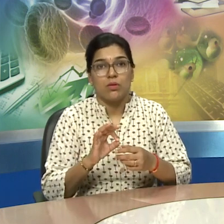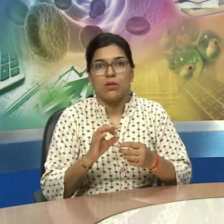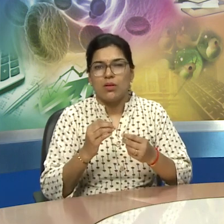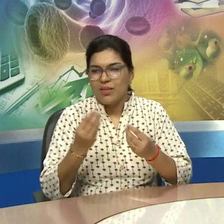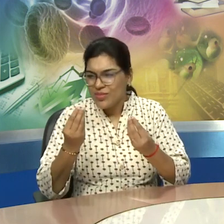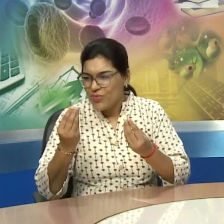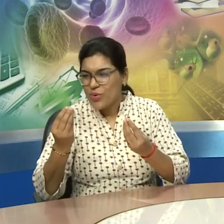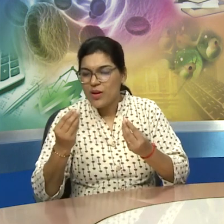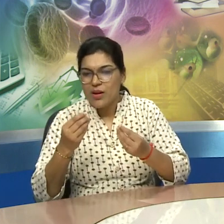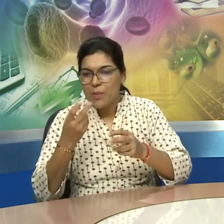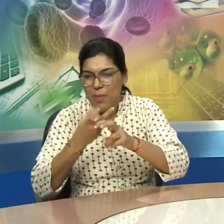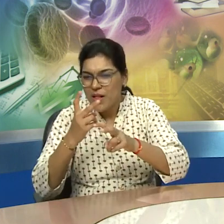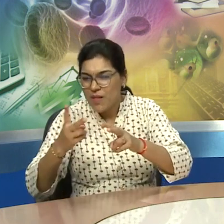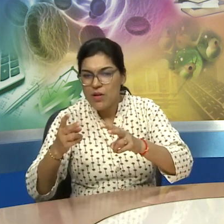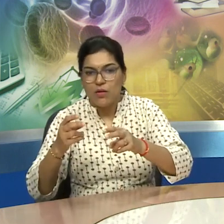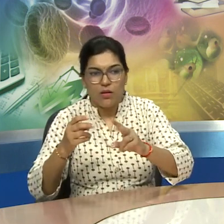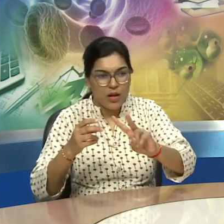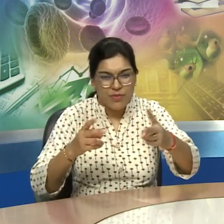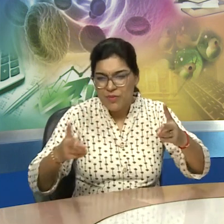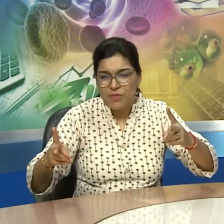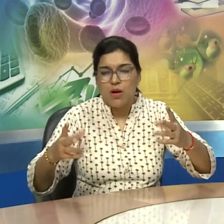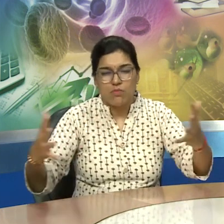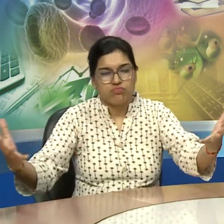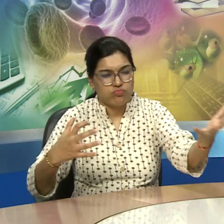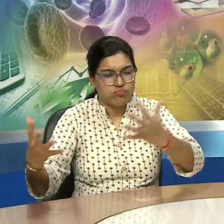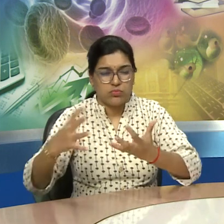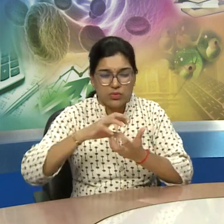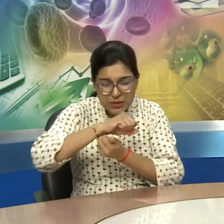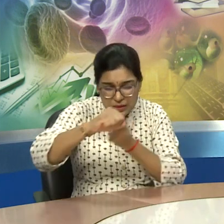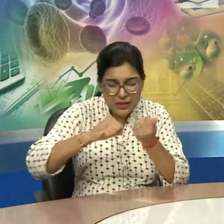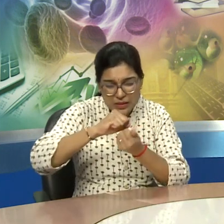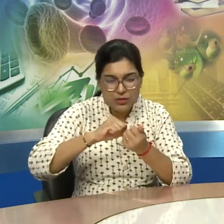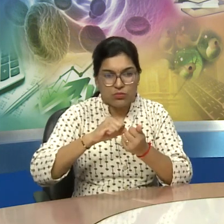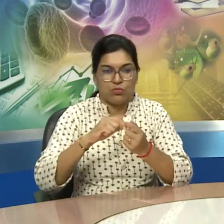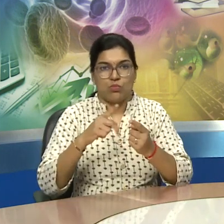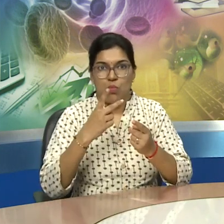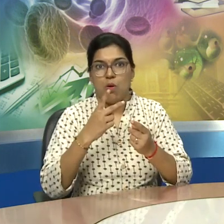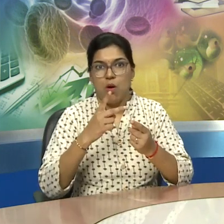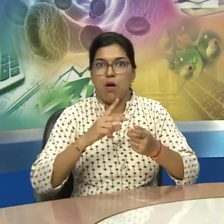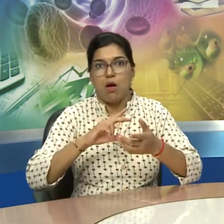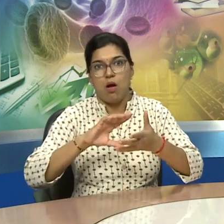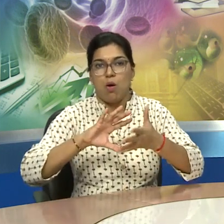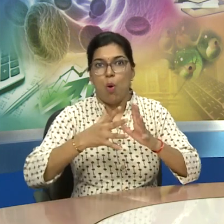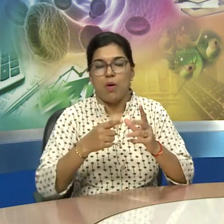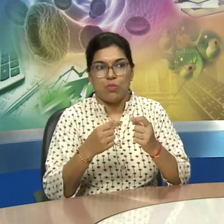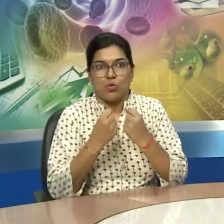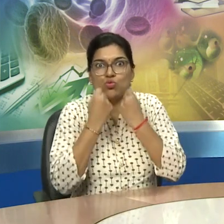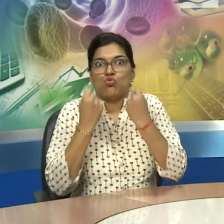and this alloy which we just discussed alloy of bronze it was